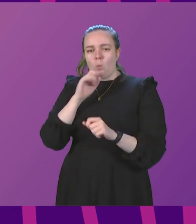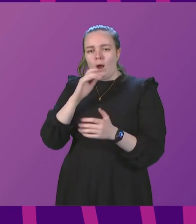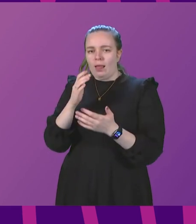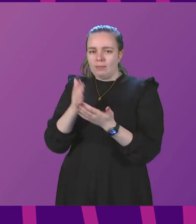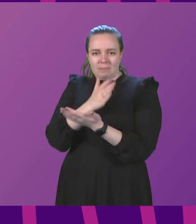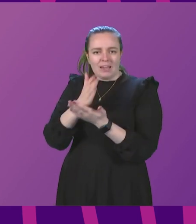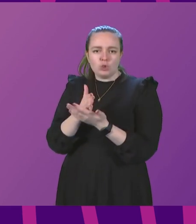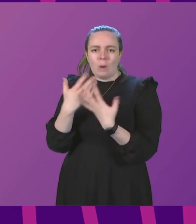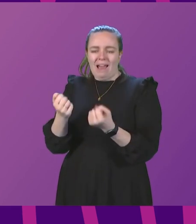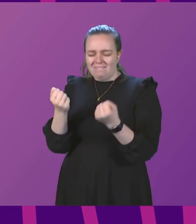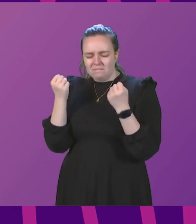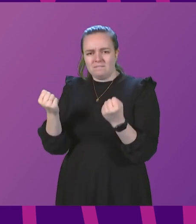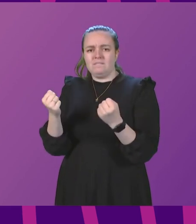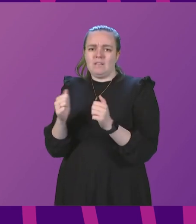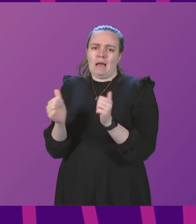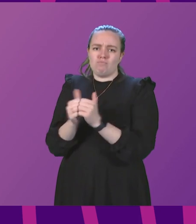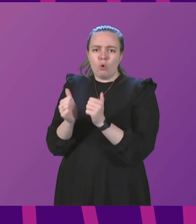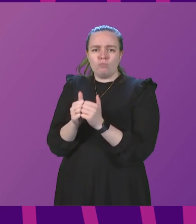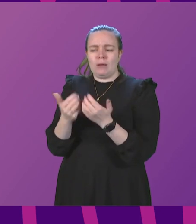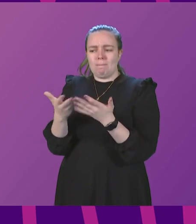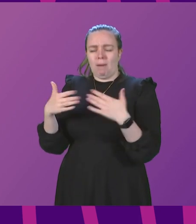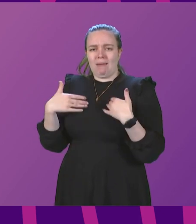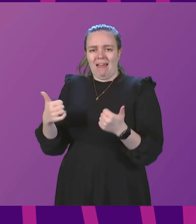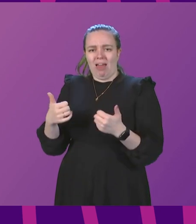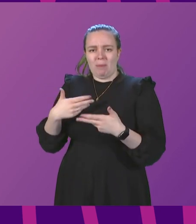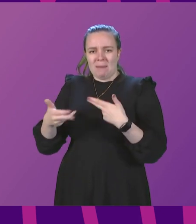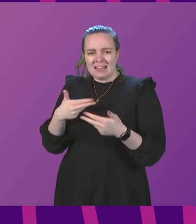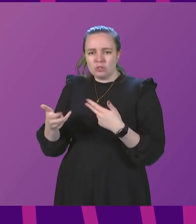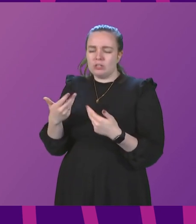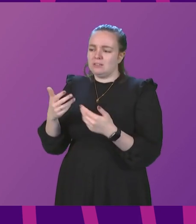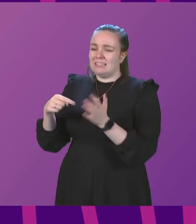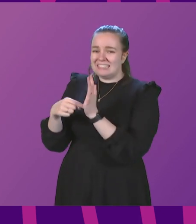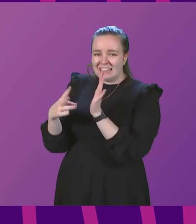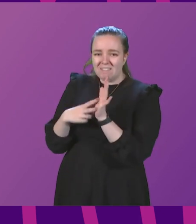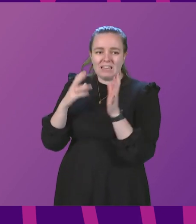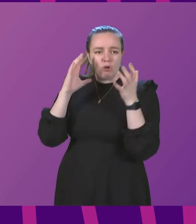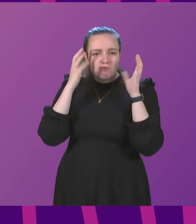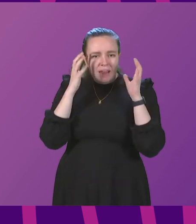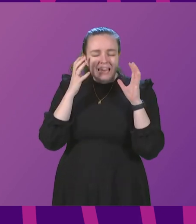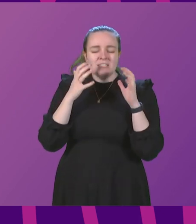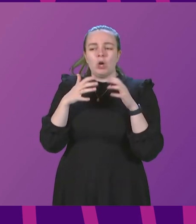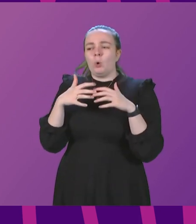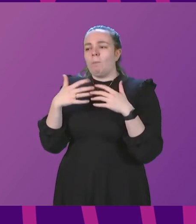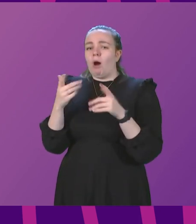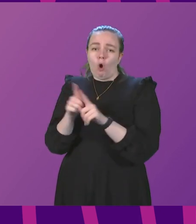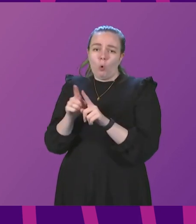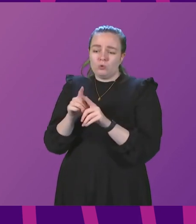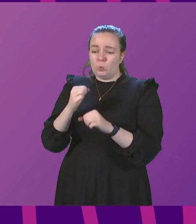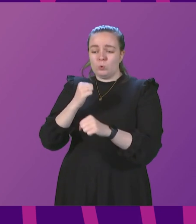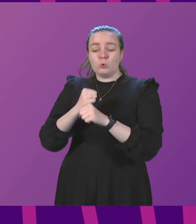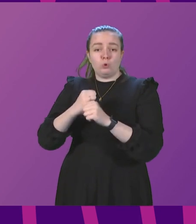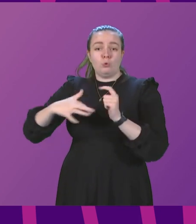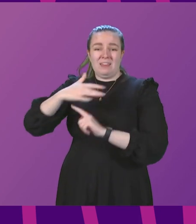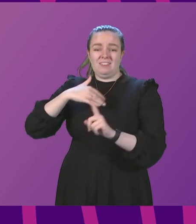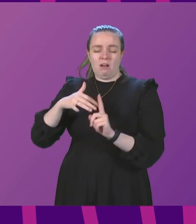there are strong, appropriate public health messages through mainstream media, television, radio, but also across social media.